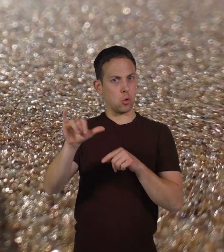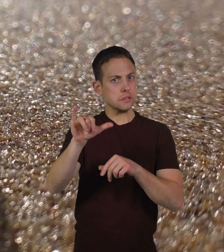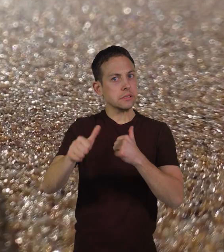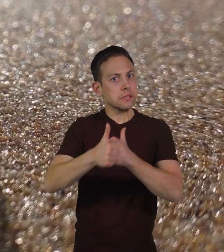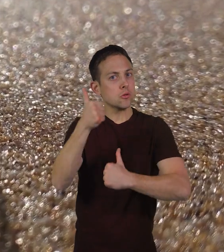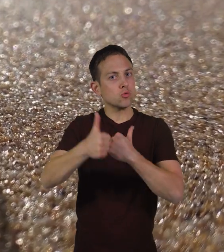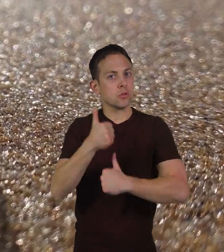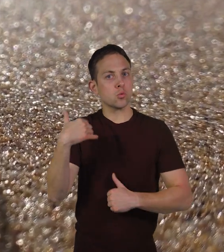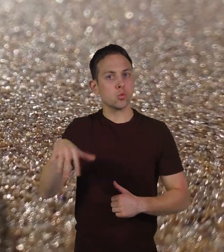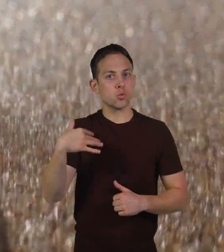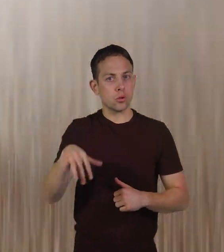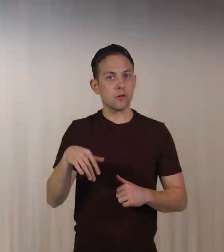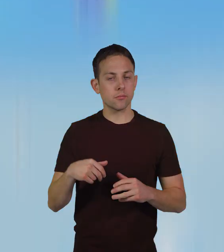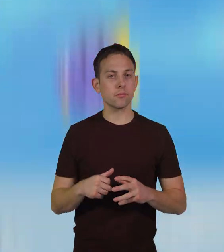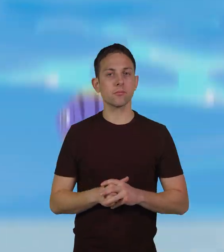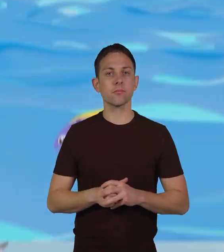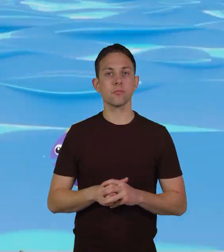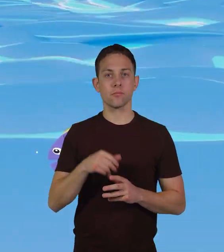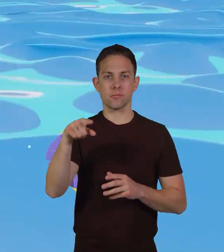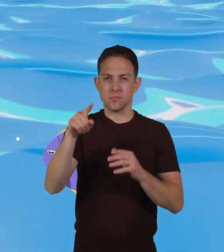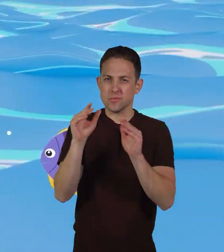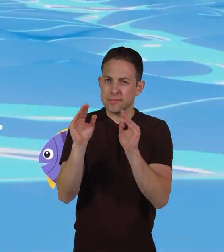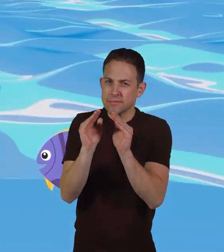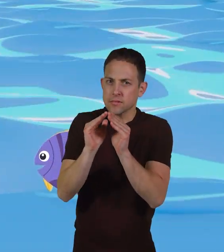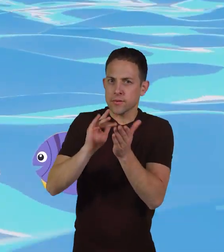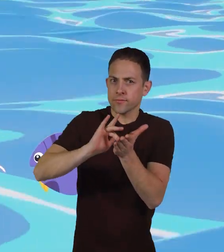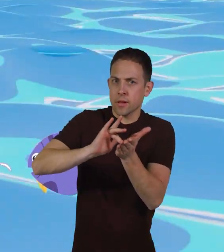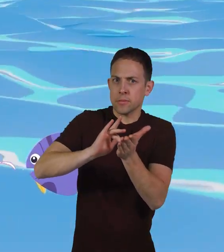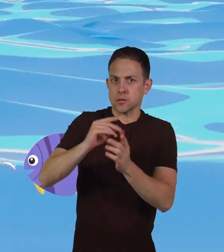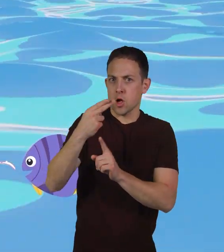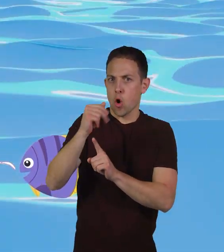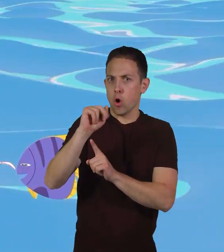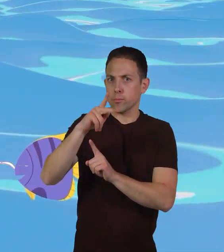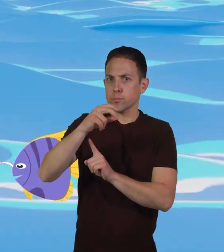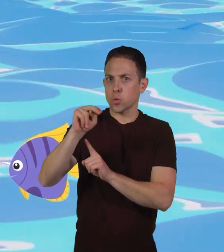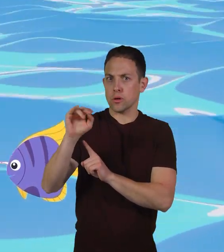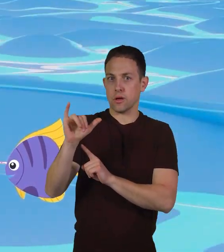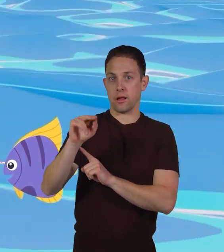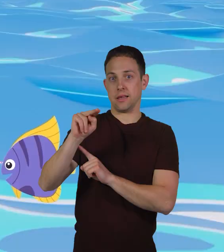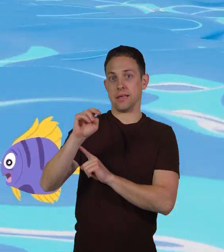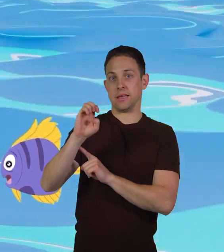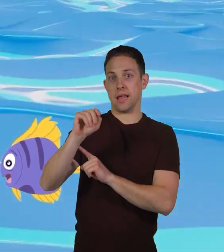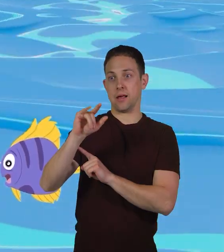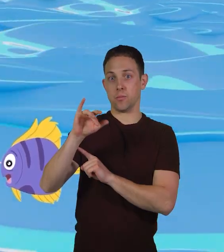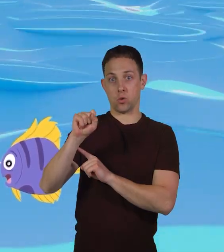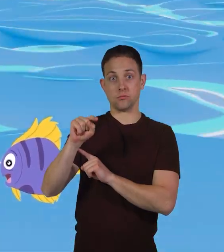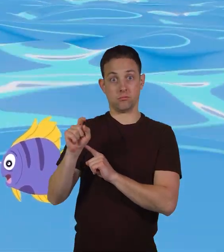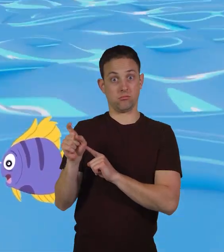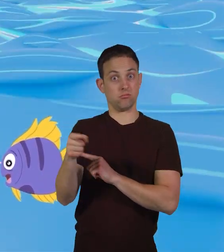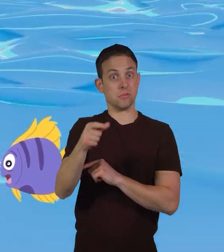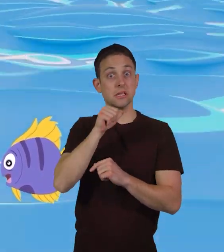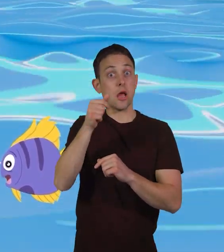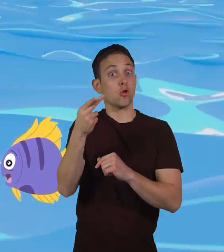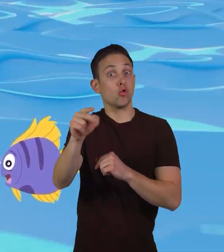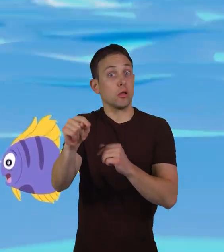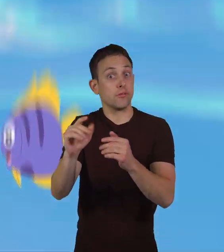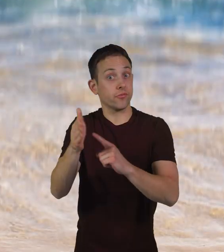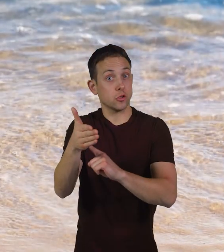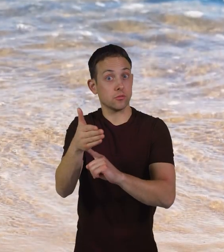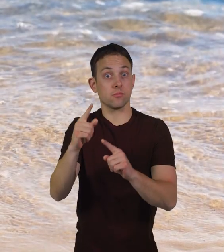dangerous. Their tiny, venomous harpoon-like nematosis don't just hurt tiny fish. If